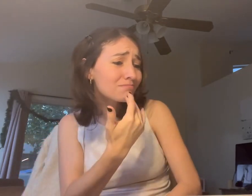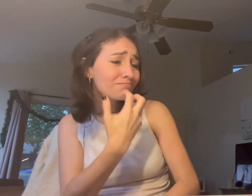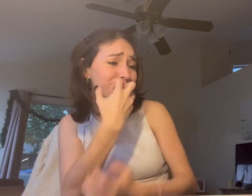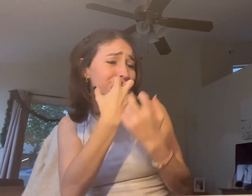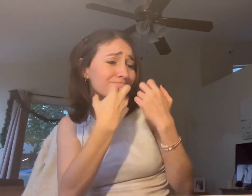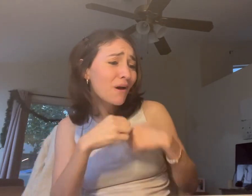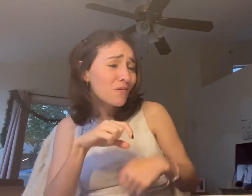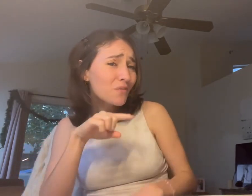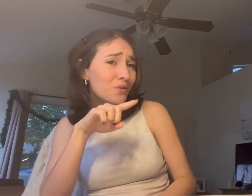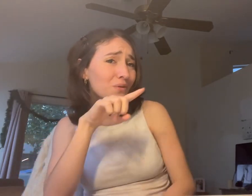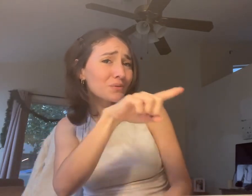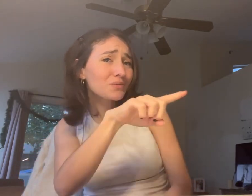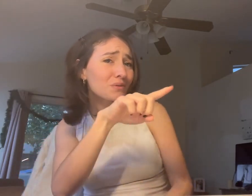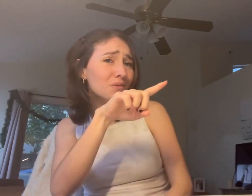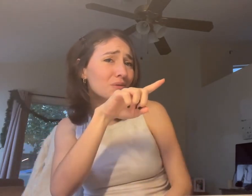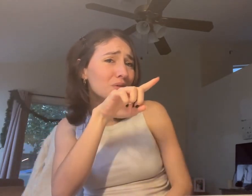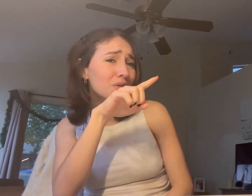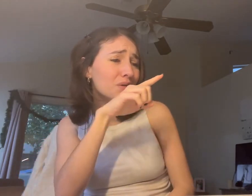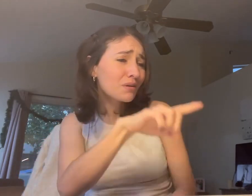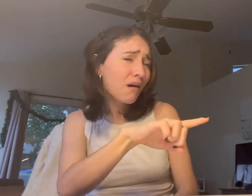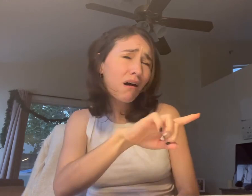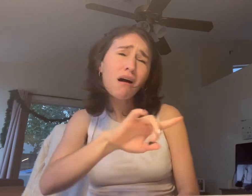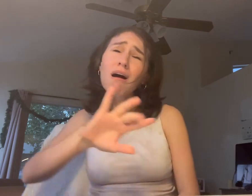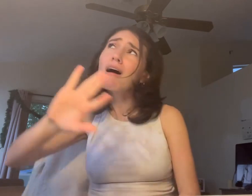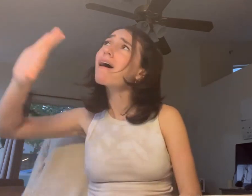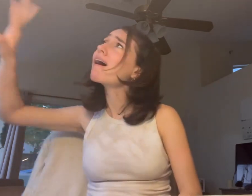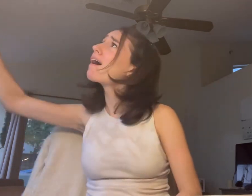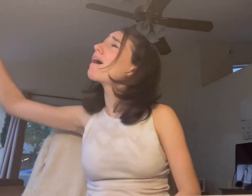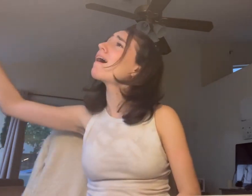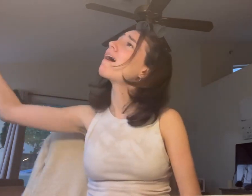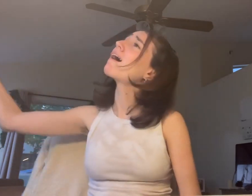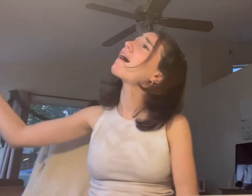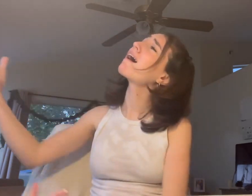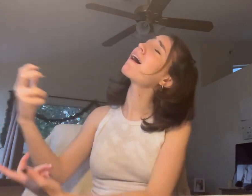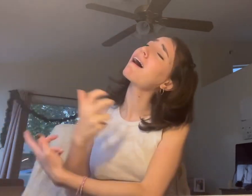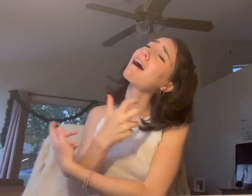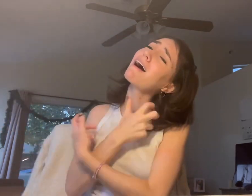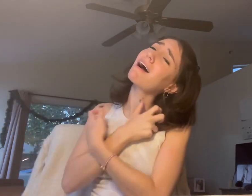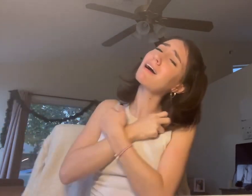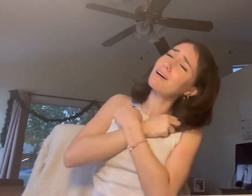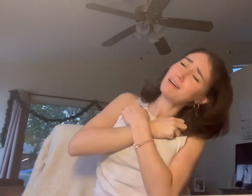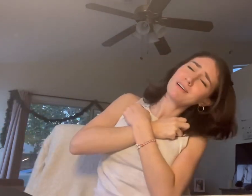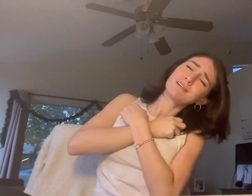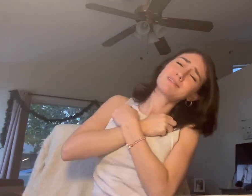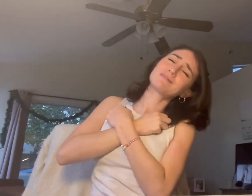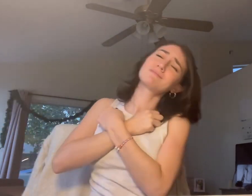She feels his arms and foes her as he holds her.